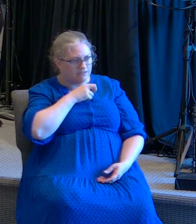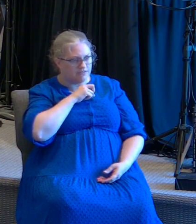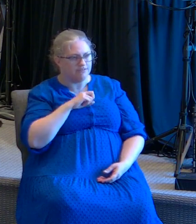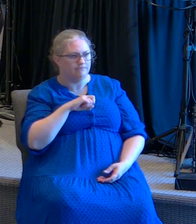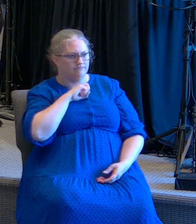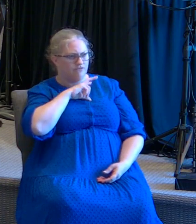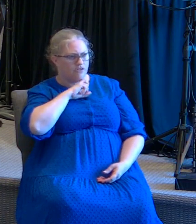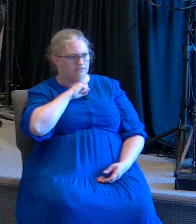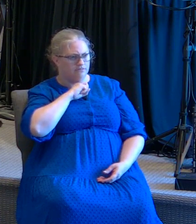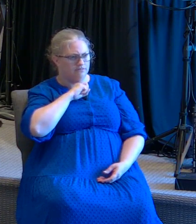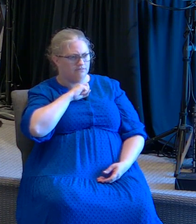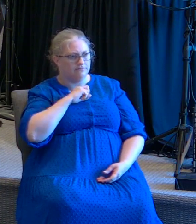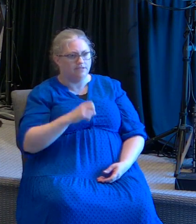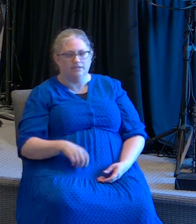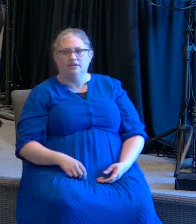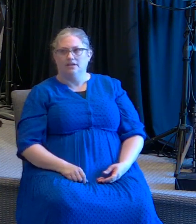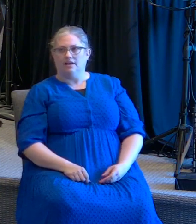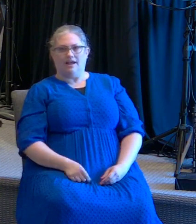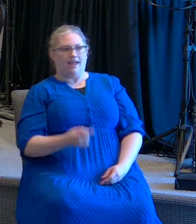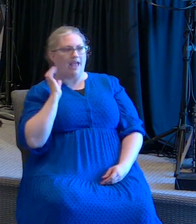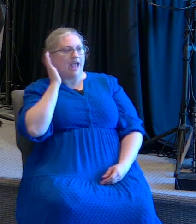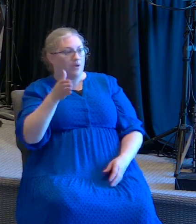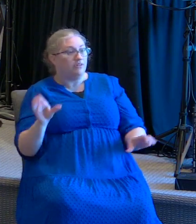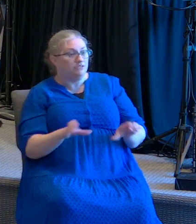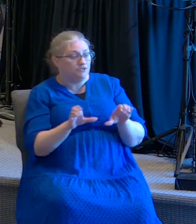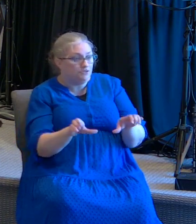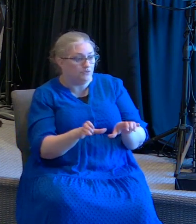I'm going to do this so that you know I'm God